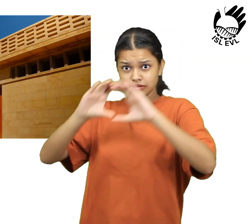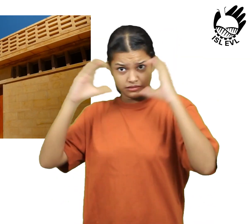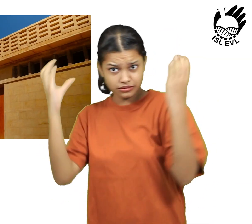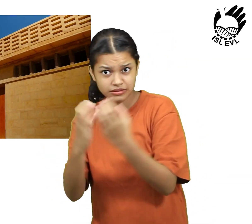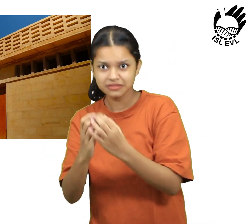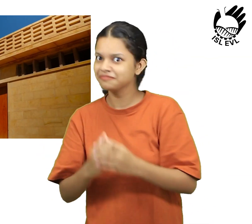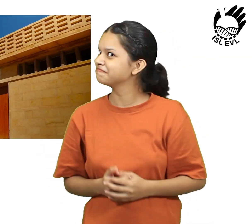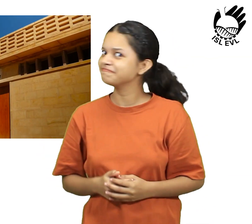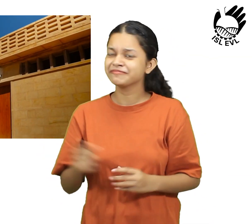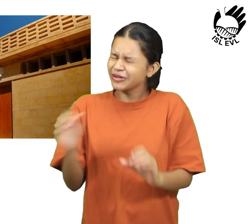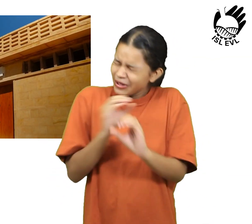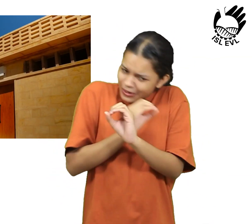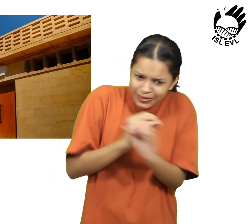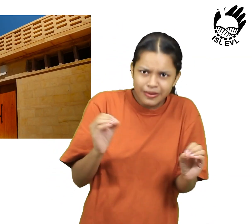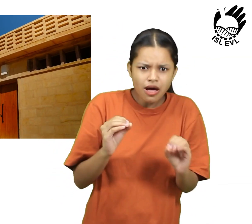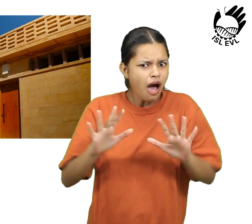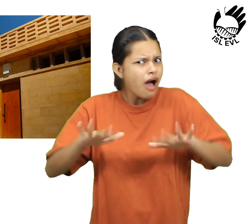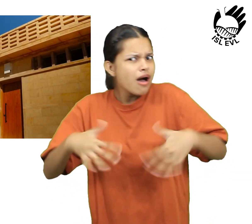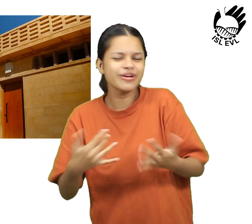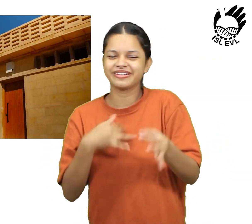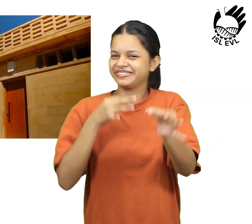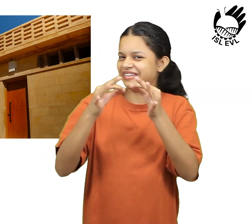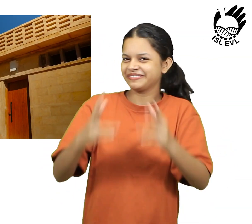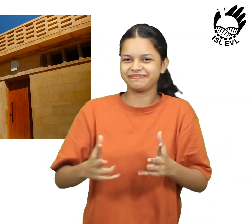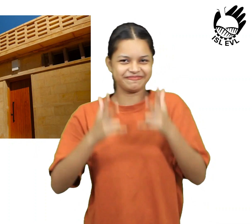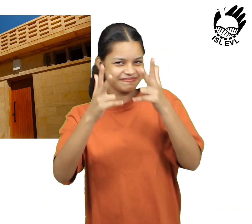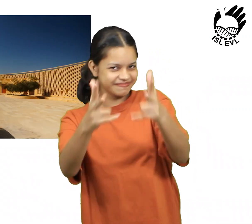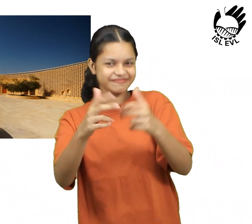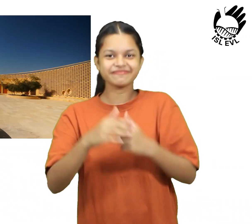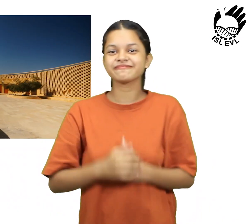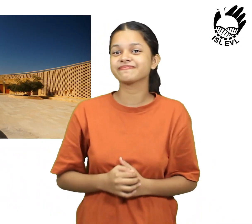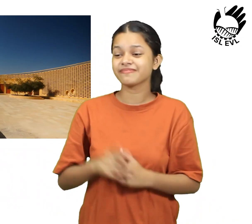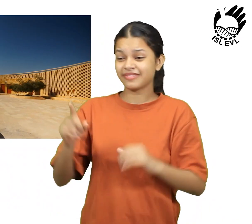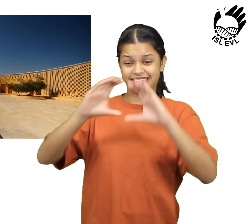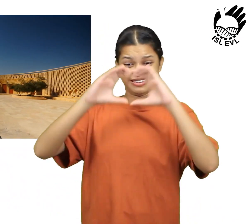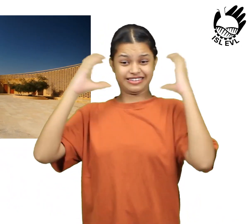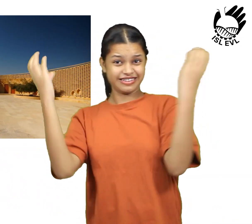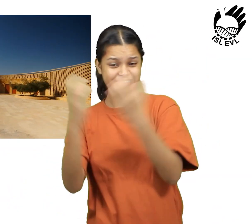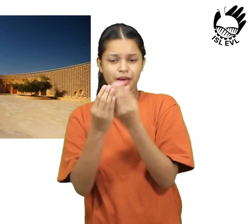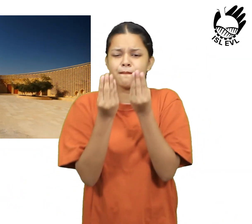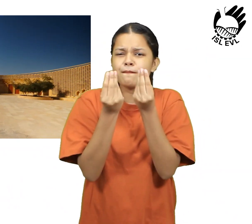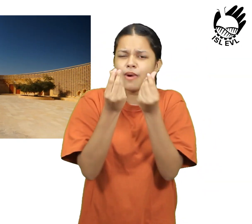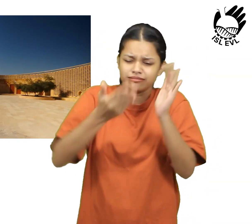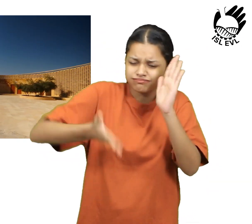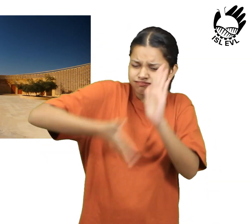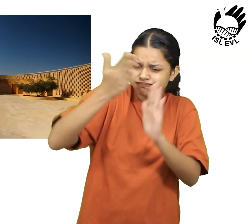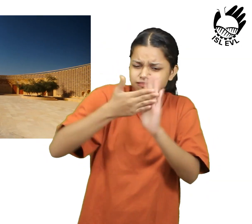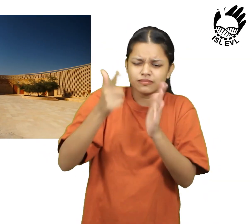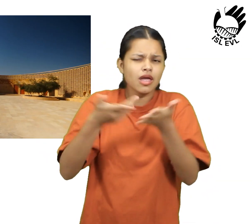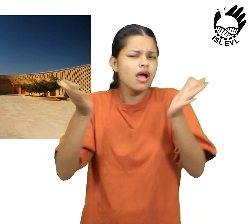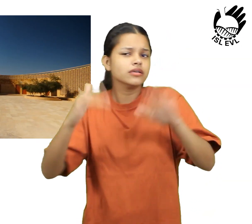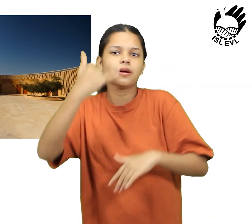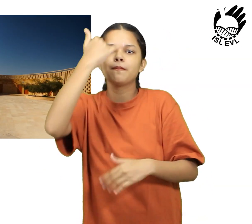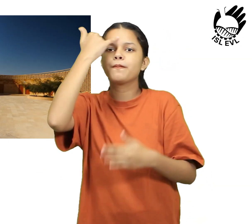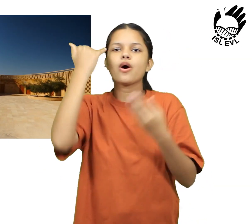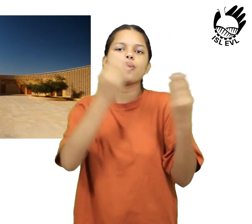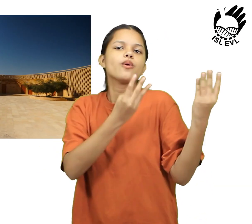45 degrees Celsius. However, the school's design takes advantage of the natural environment to keep its students